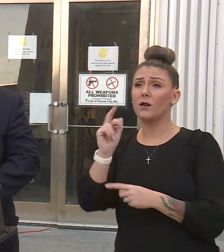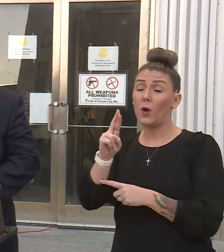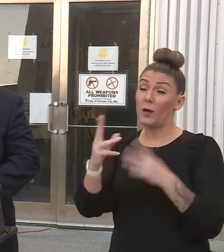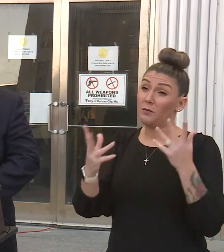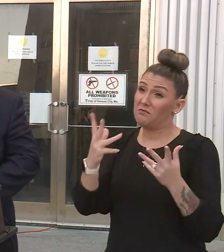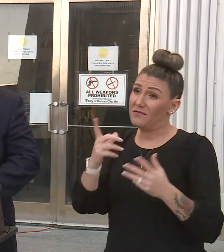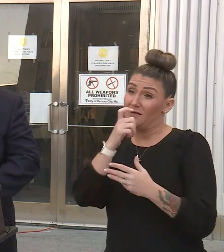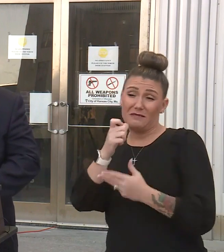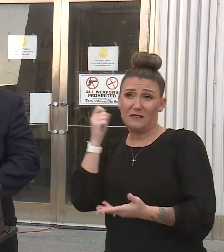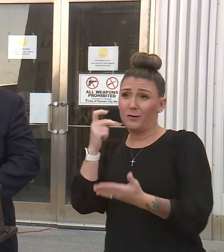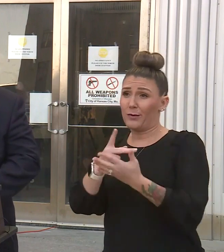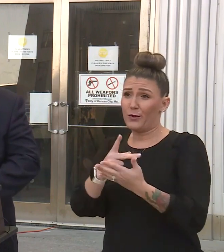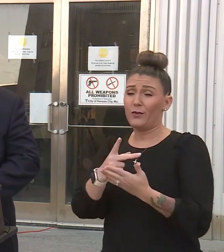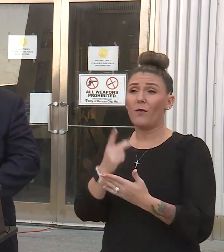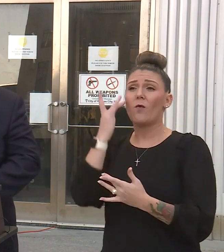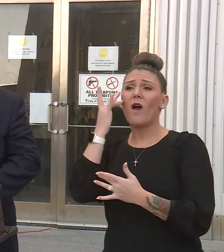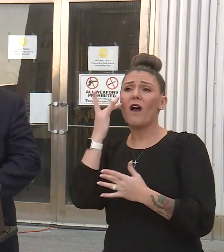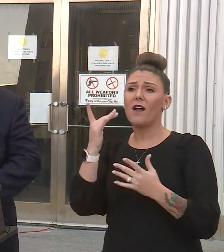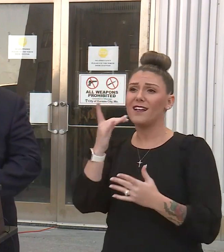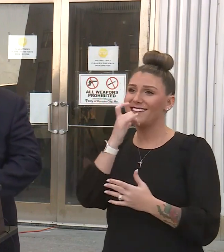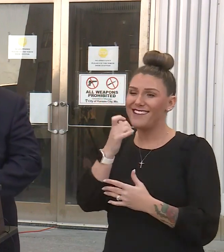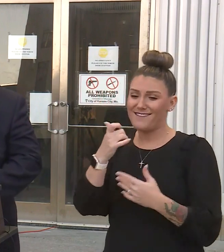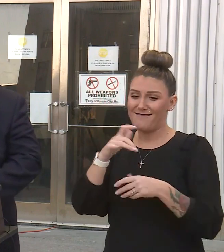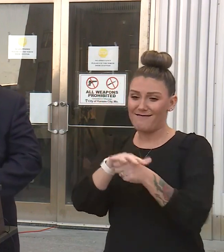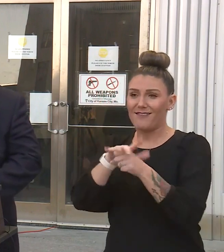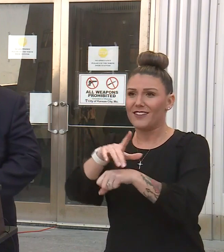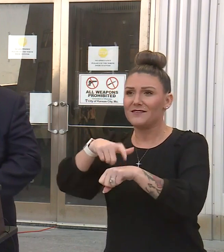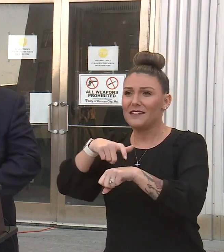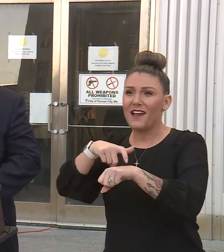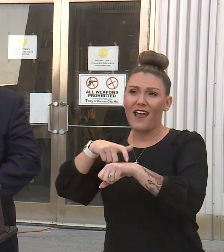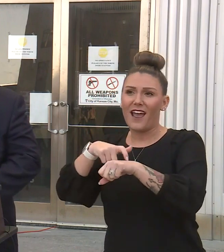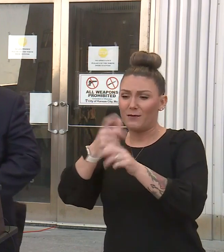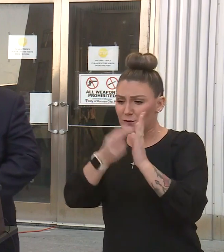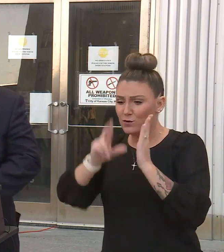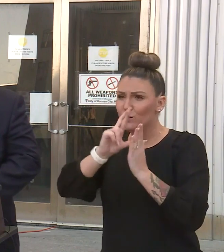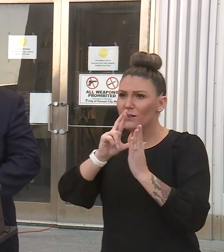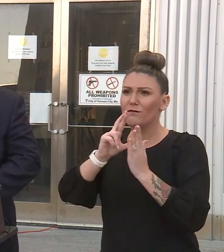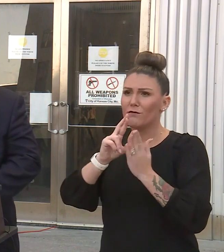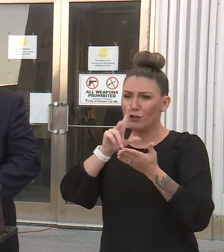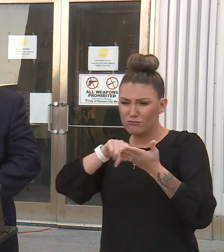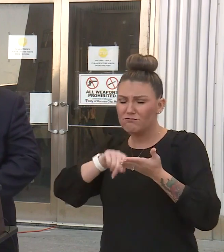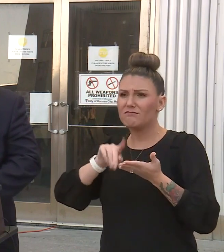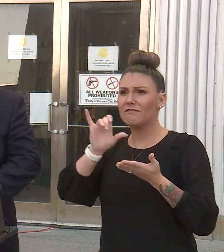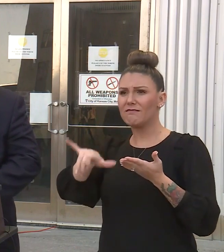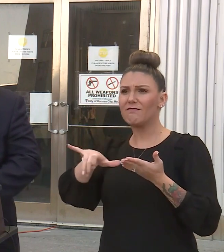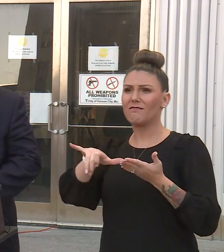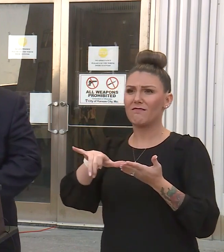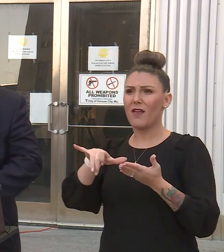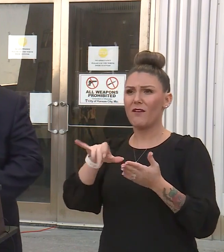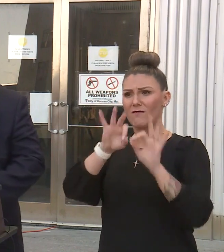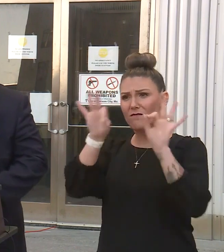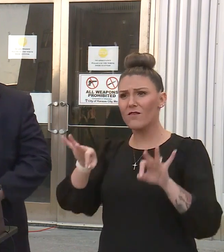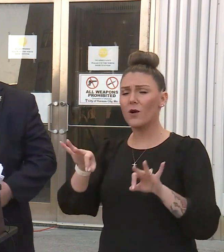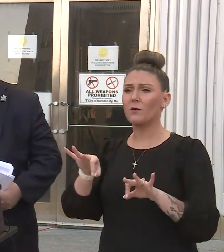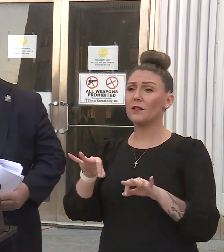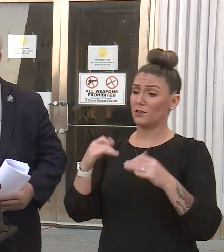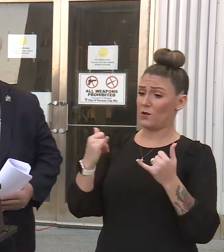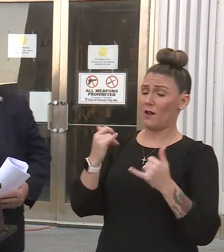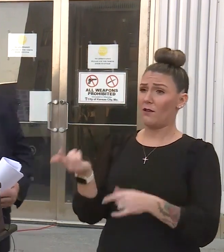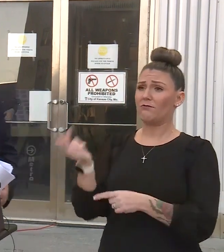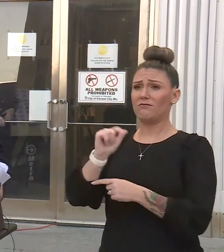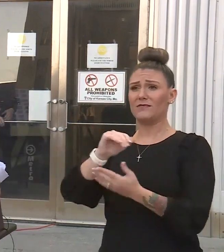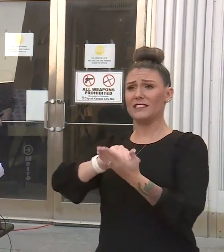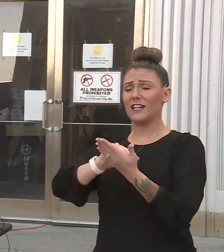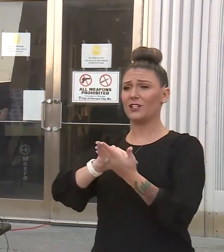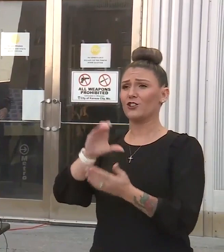very well not get approved because there won't be time to review that. So with that, I have Dr. Cardi